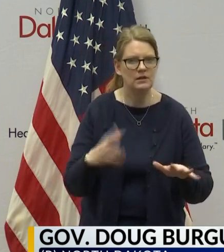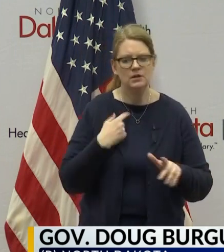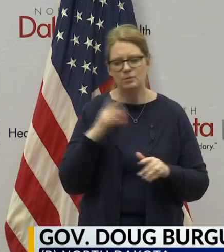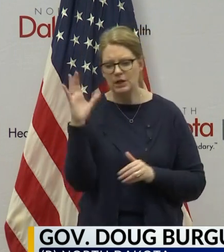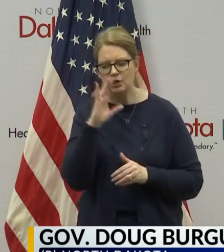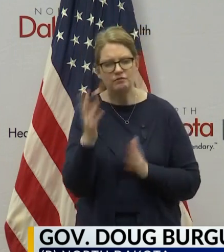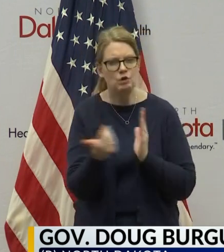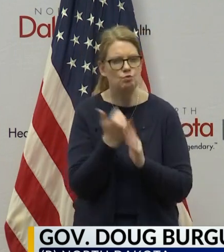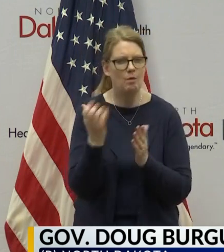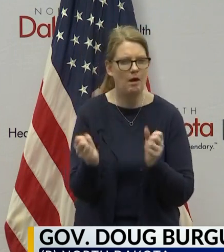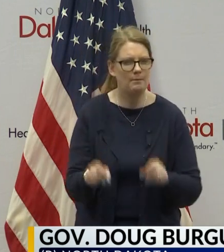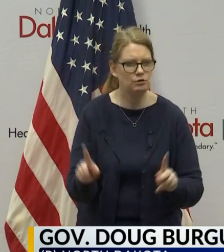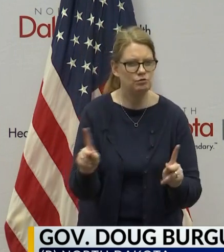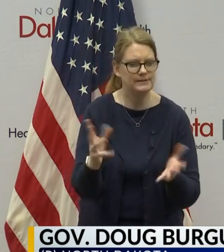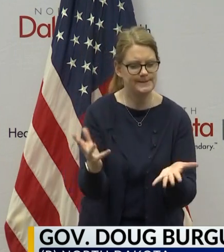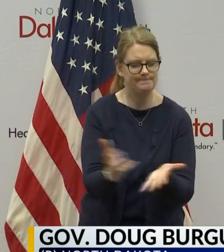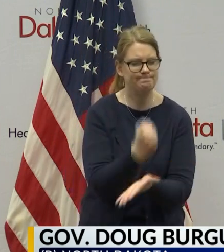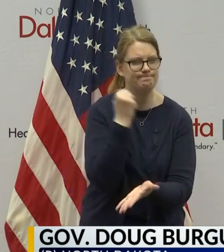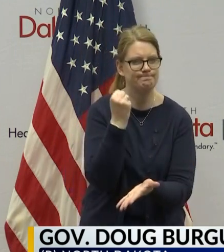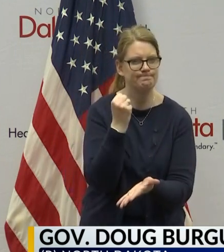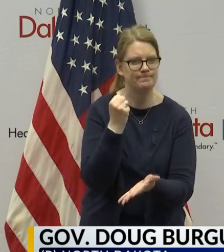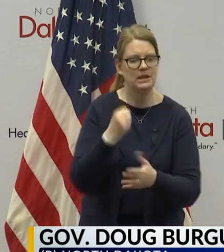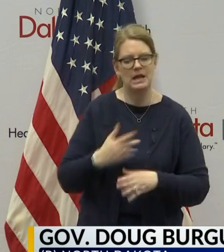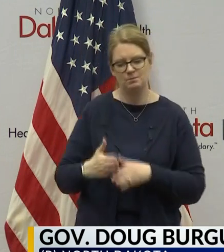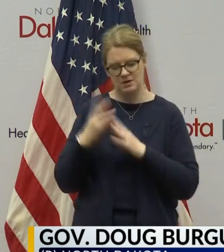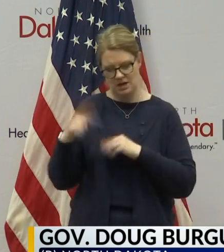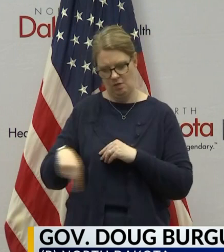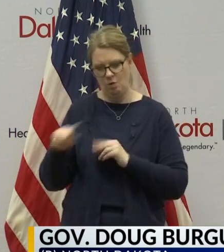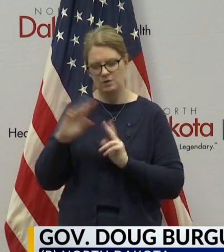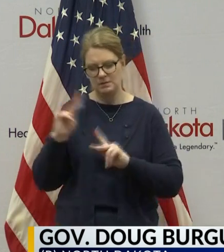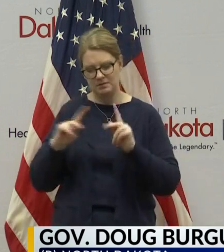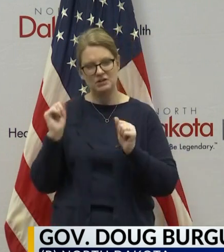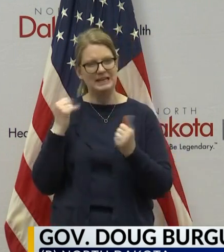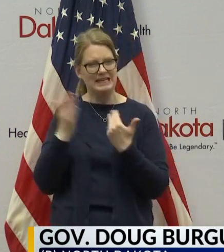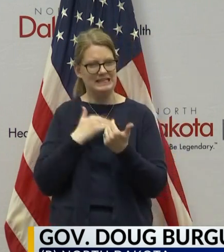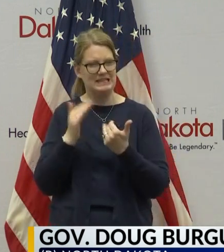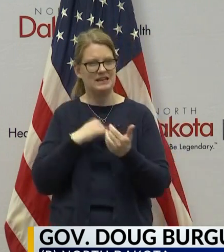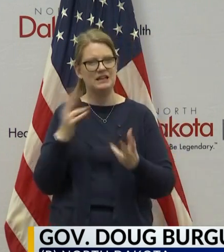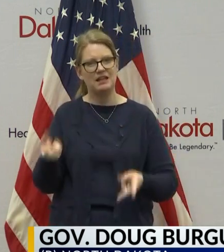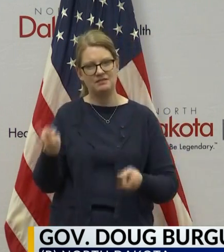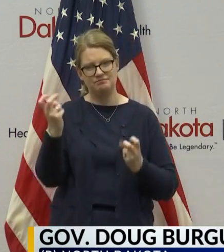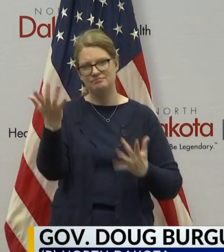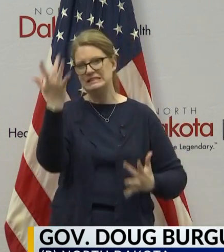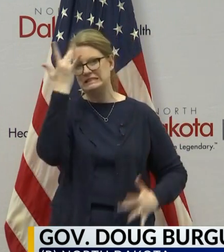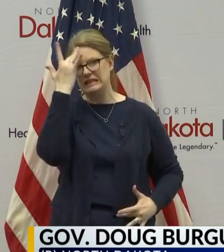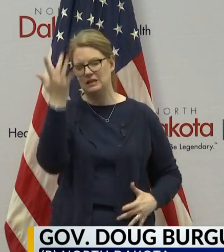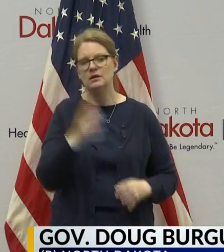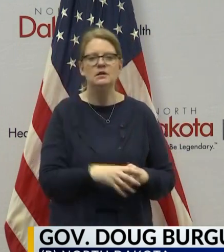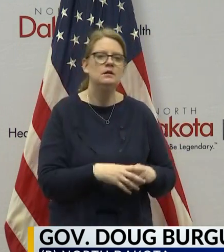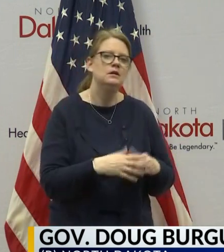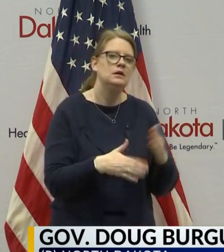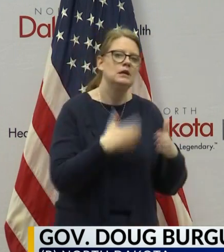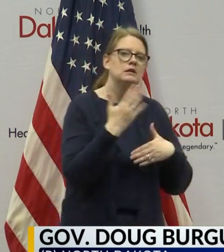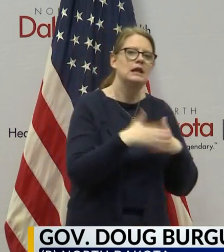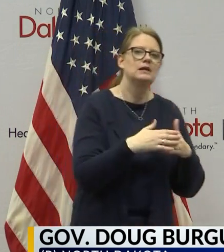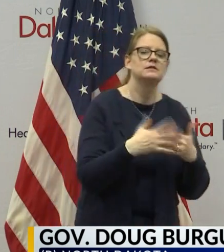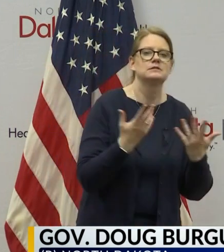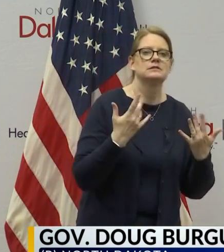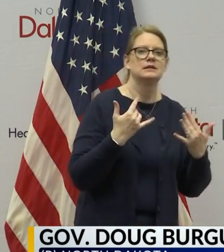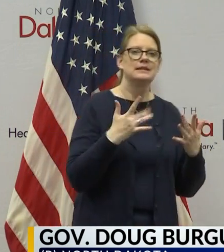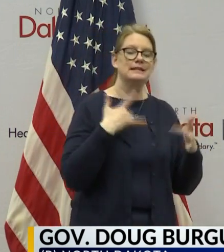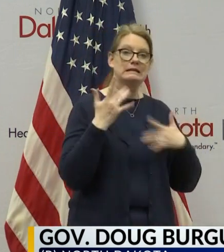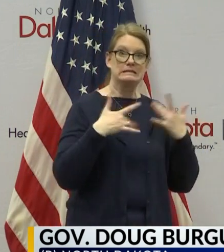-19 and protect those that are most vulnerable. Next topic, I want to give an update on, you know, the very exciting